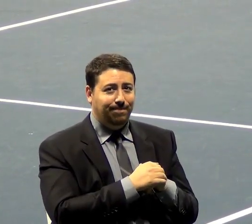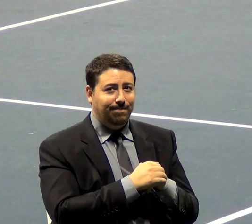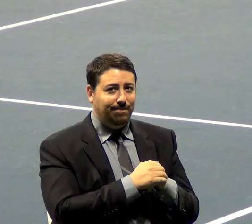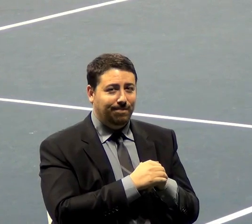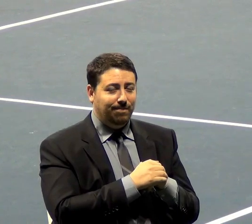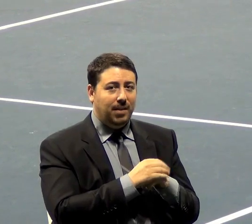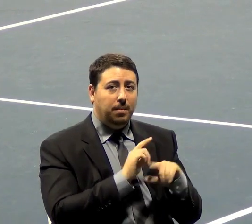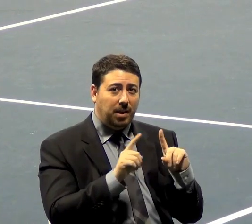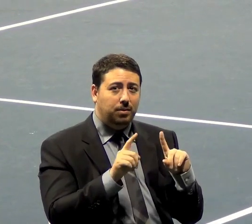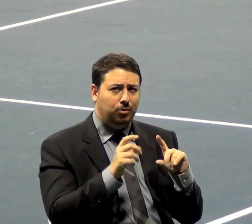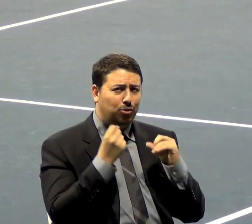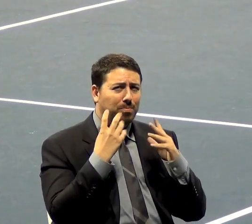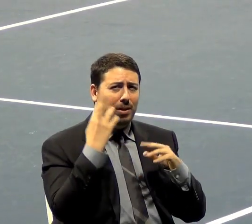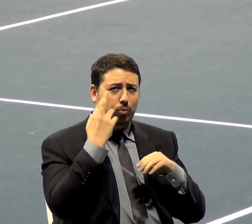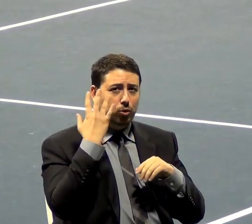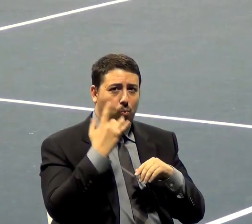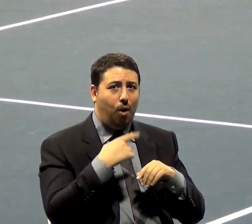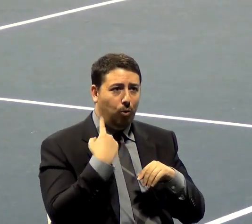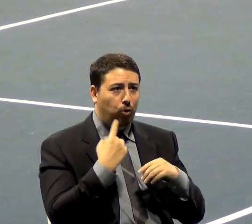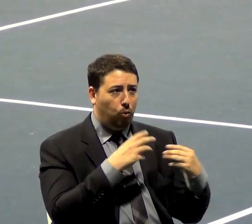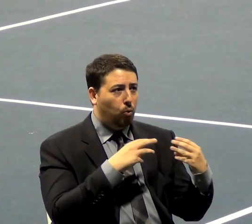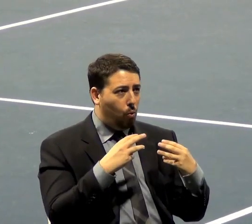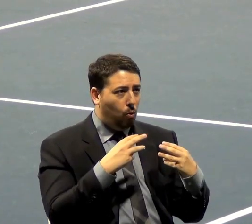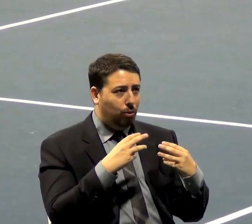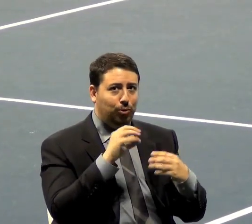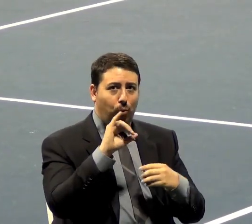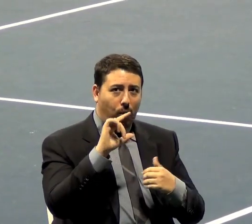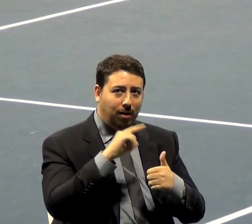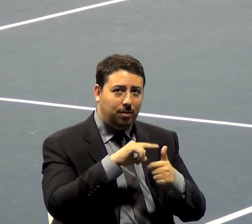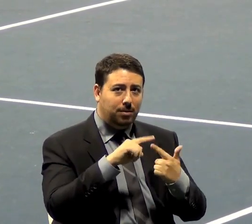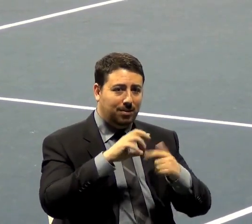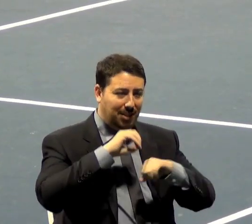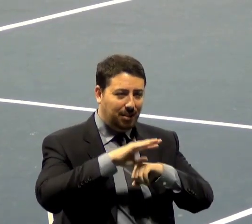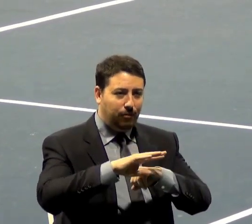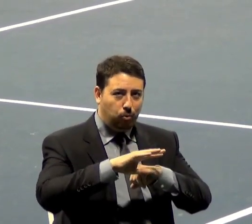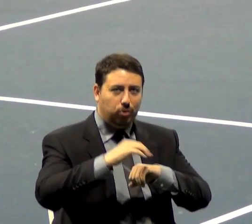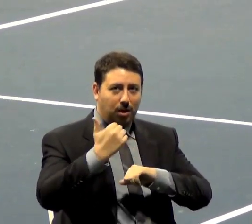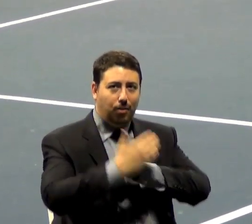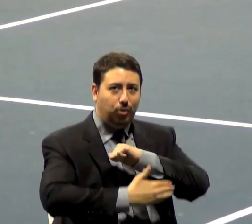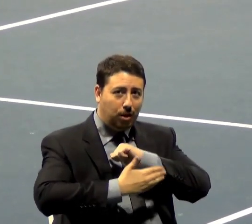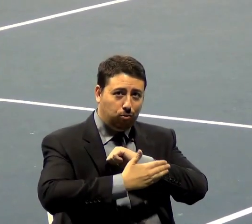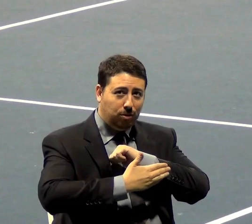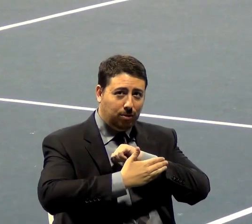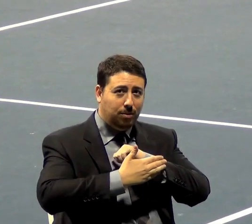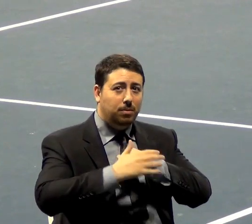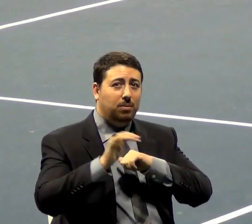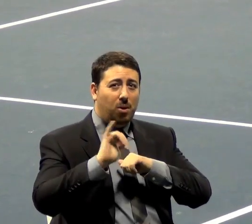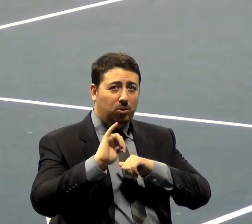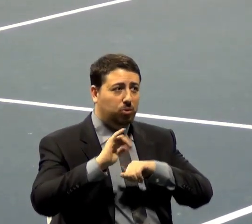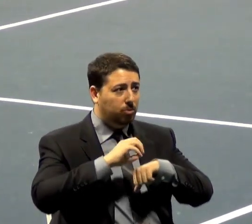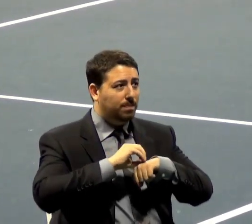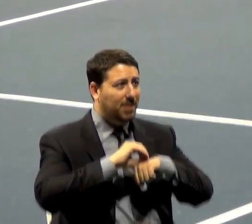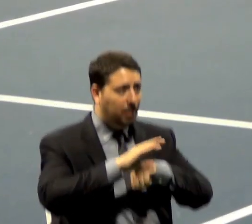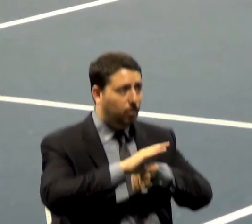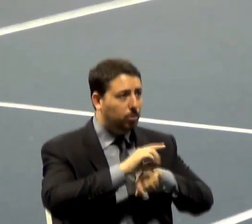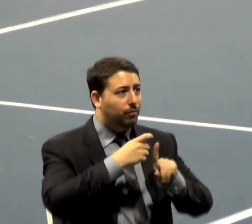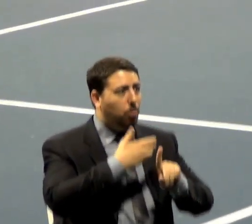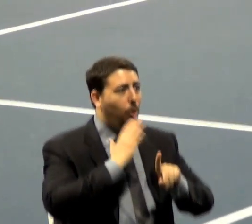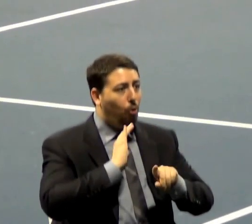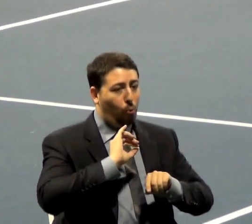there's a lot of reasons why we go to war. There's oil, there's influence from other countries, as well as there's influence from our oil companies as well, that we